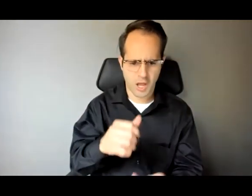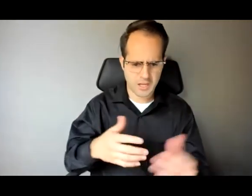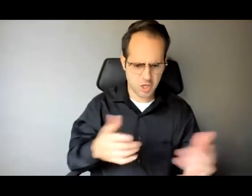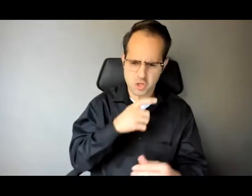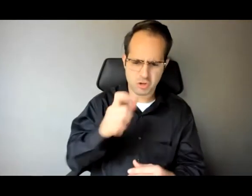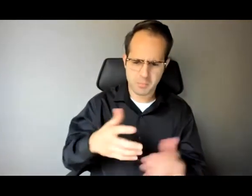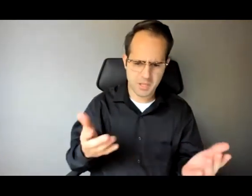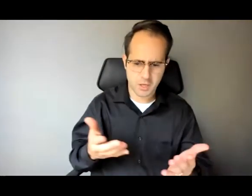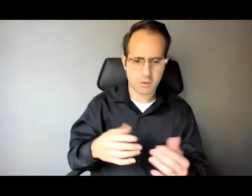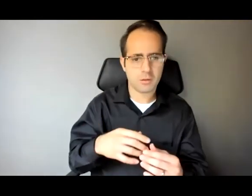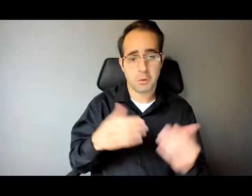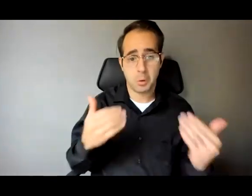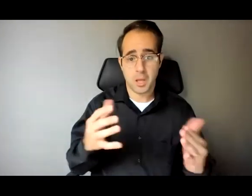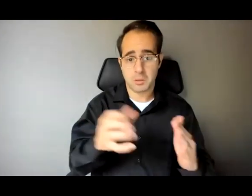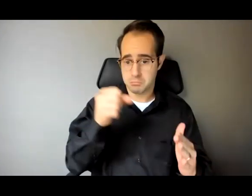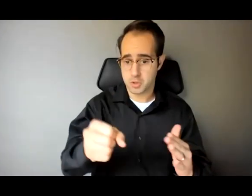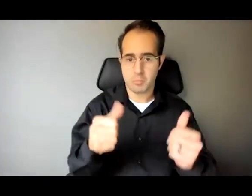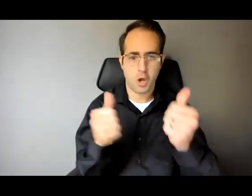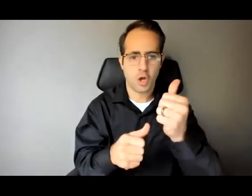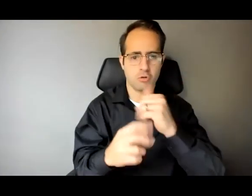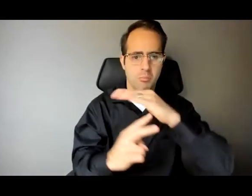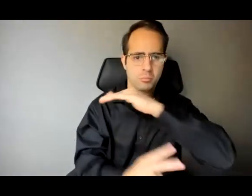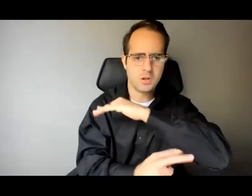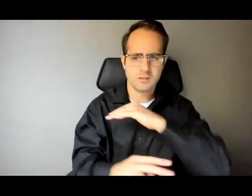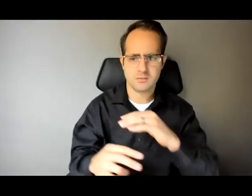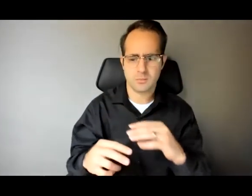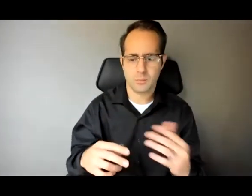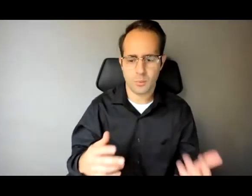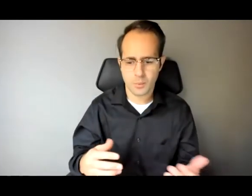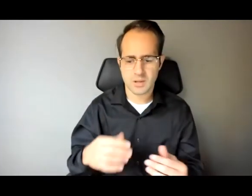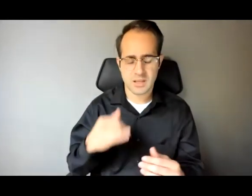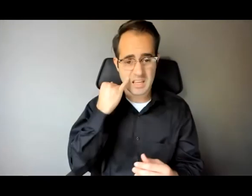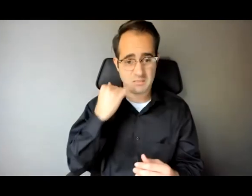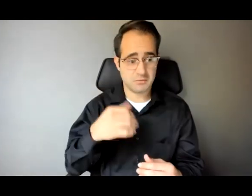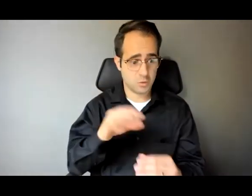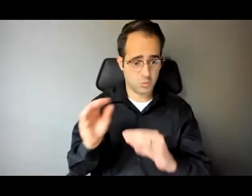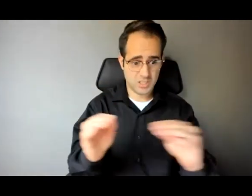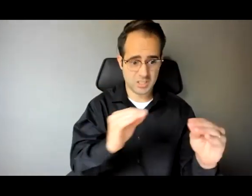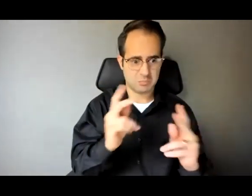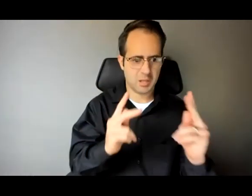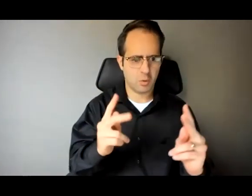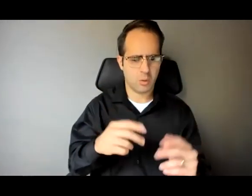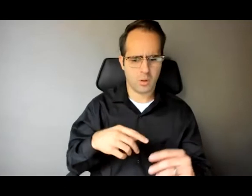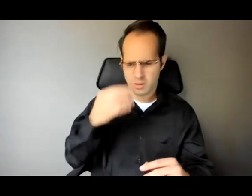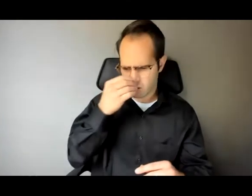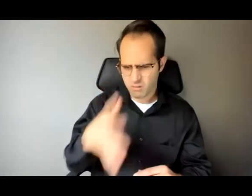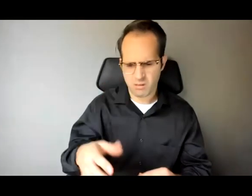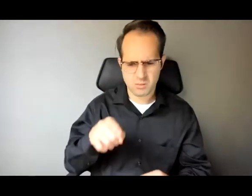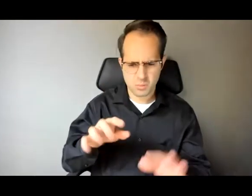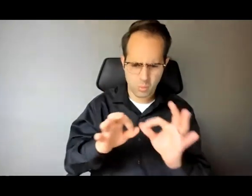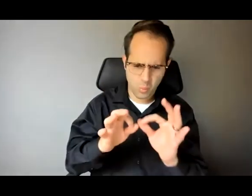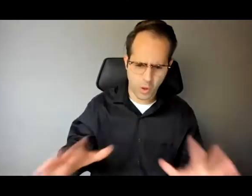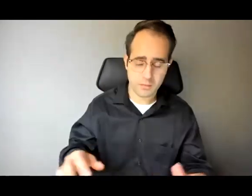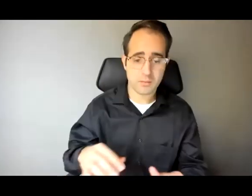like there's no one here who loves me enough to care or cares enough to love me like and and so I actually think community colleges can become